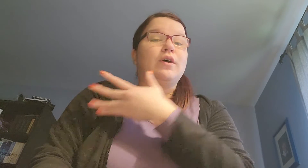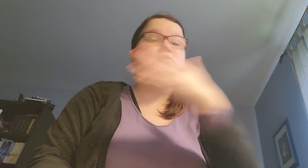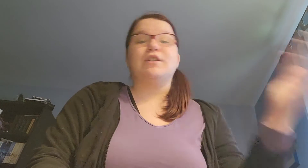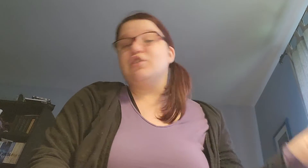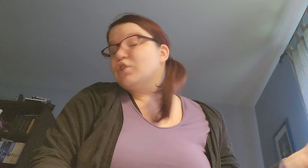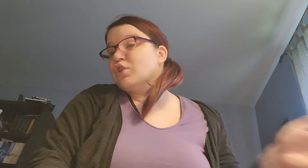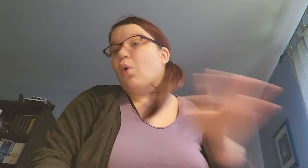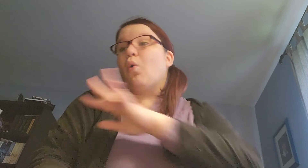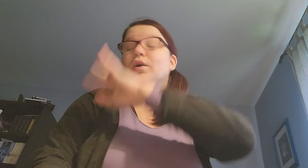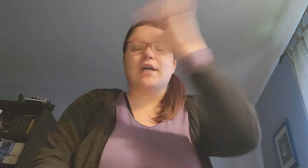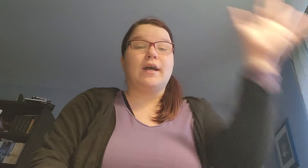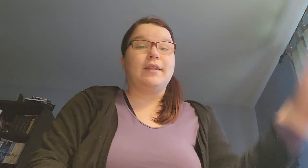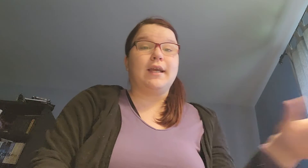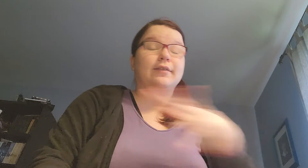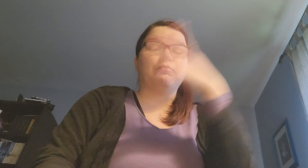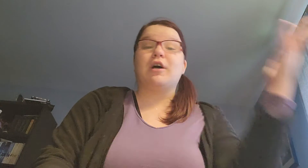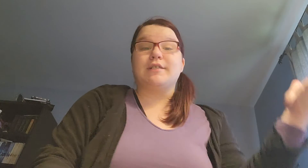I switch the whole entire thing. It's a process.